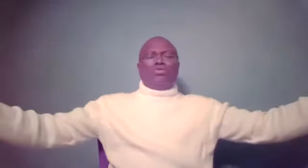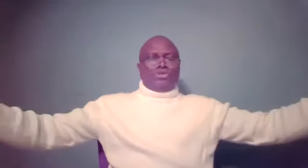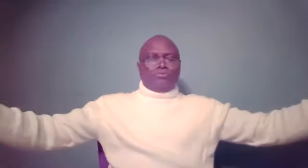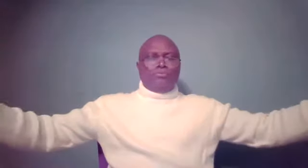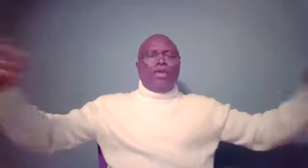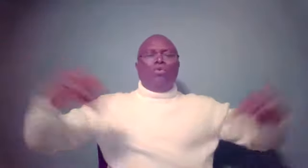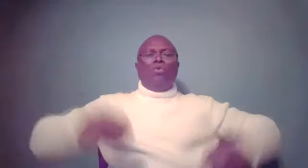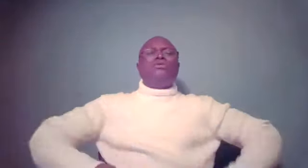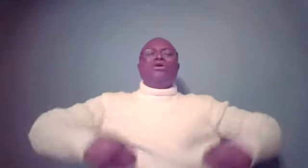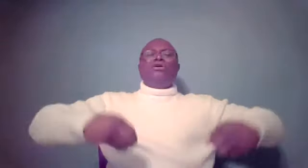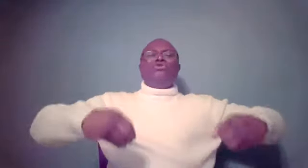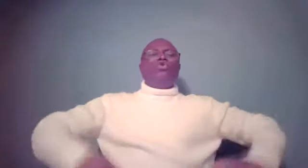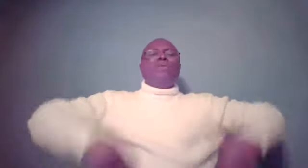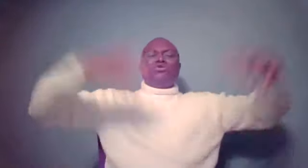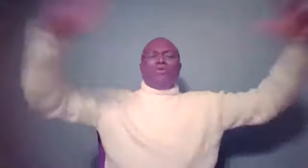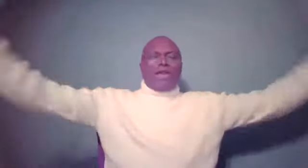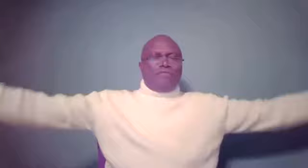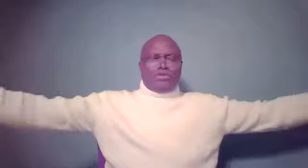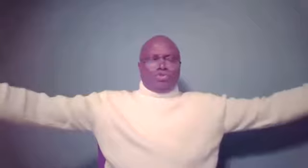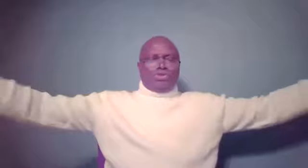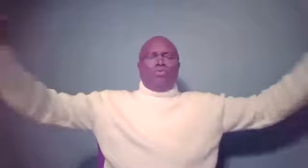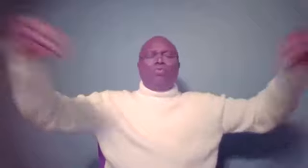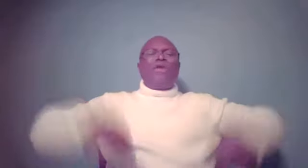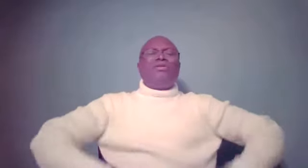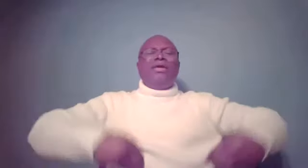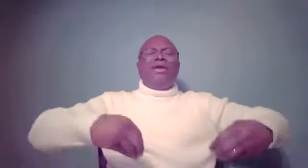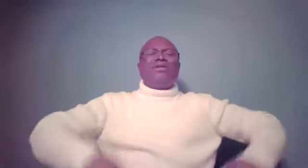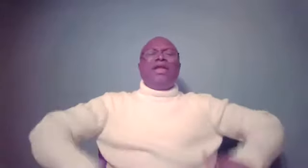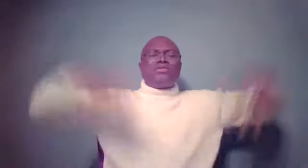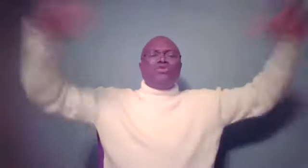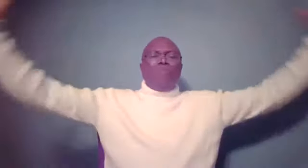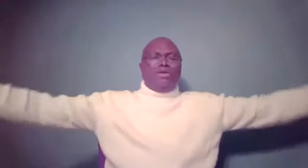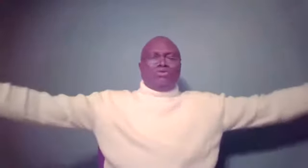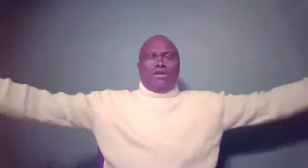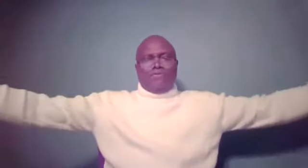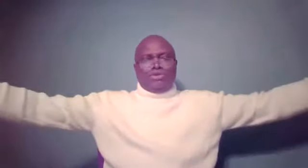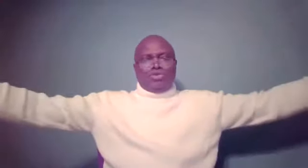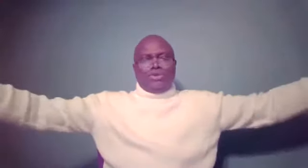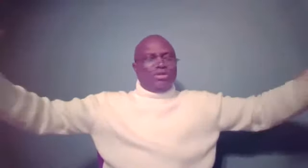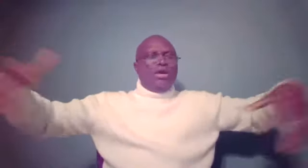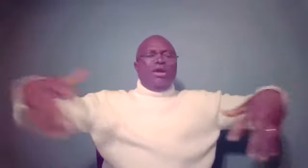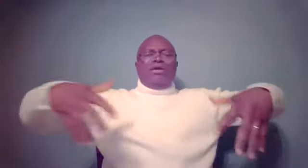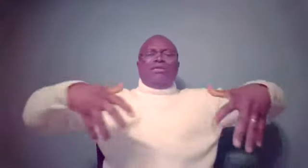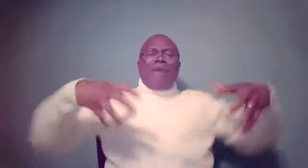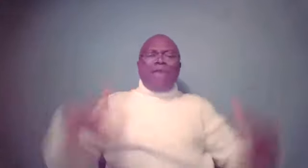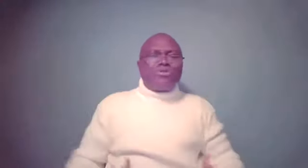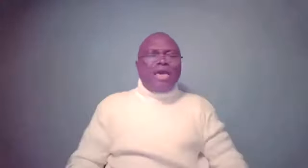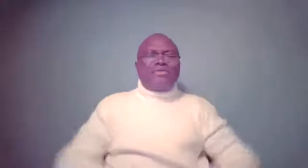situation? What do you want me to get out of this situation? What is the lesson you want me to learn from this situation? The Bible says,